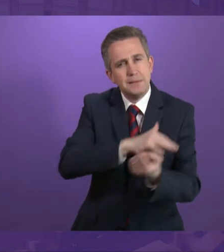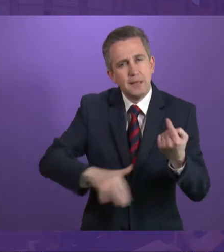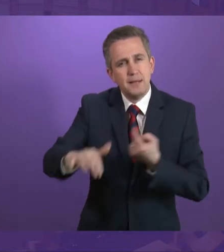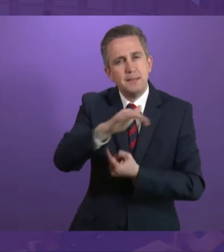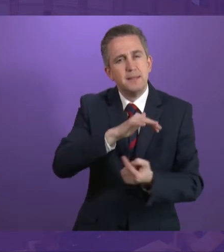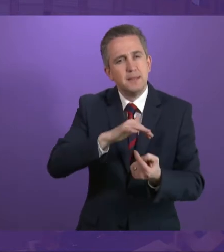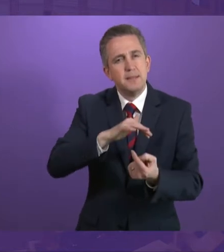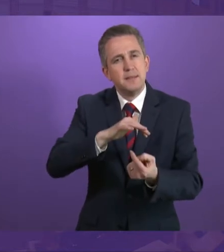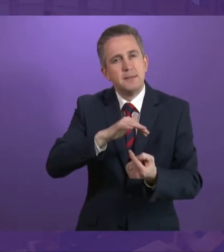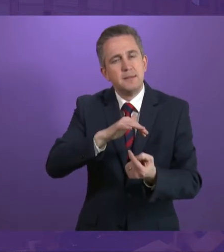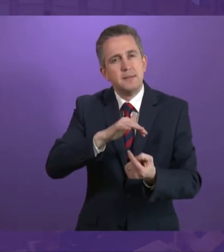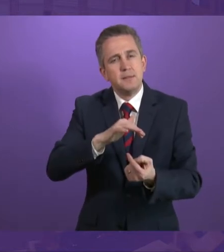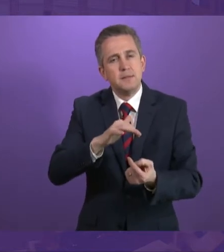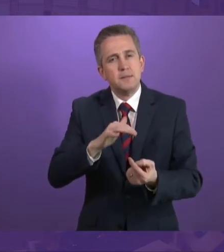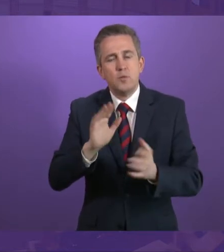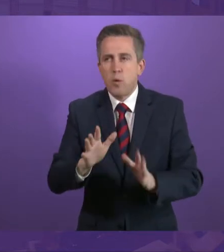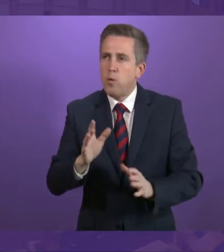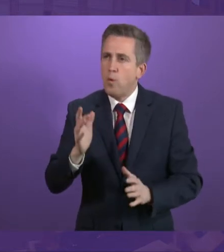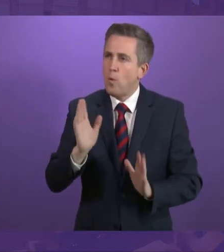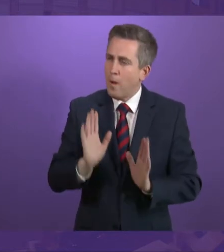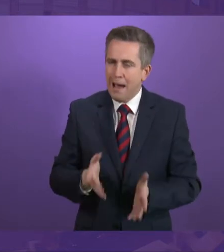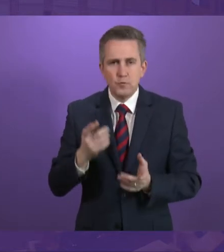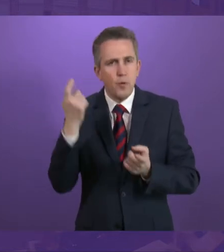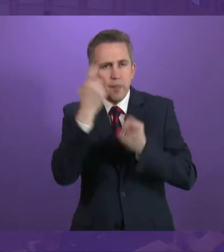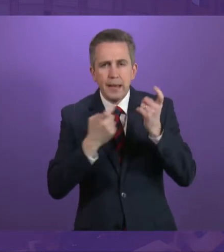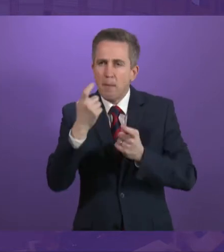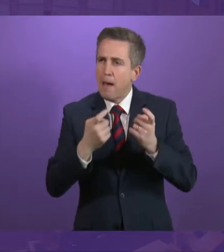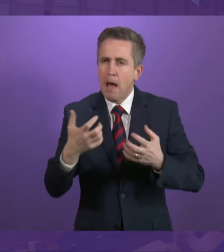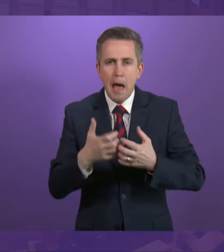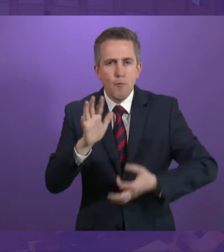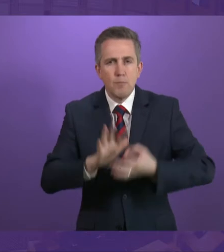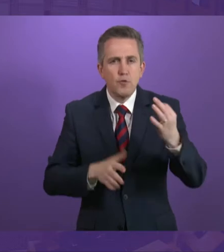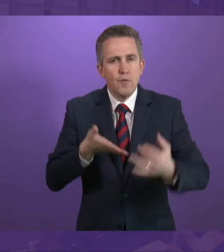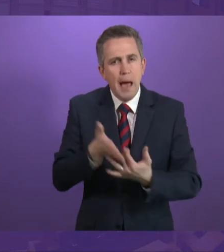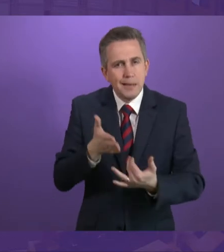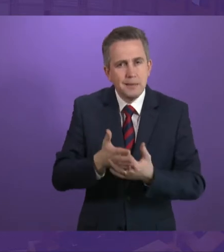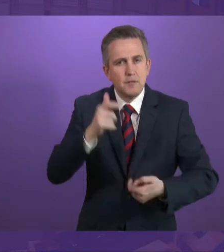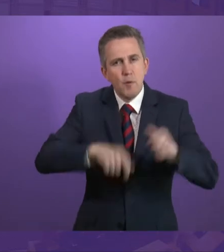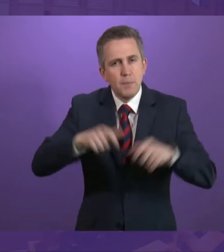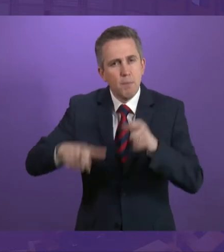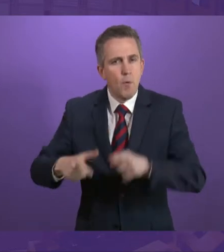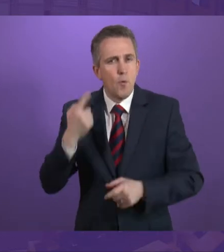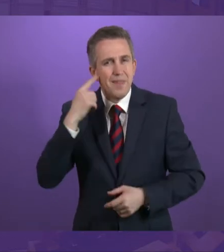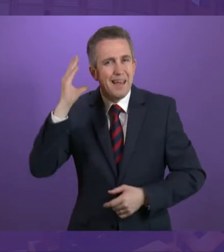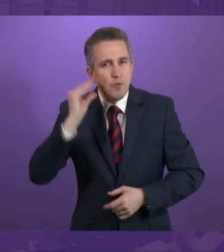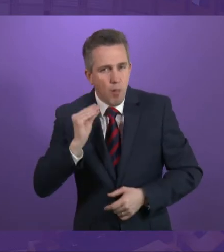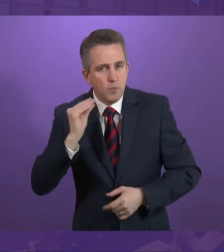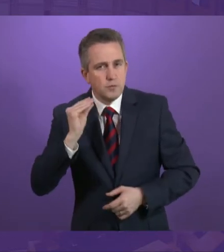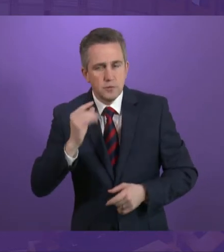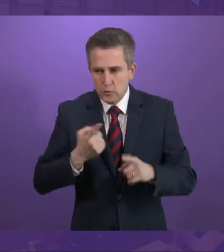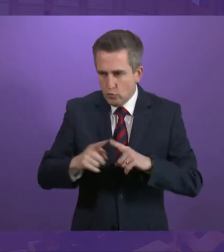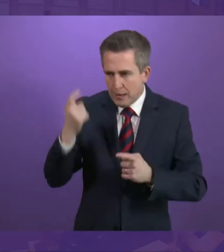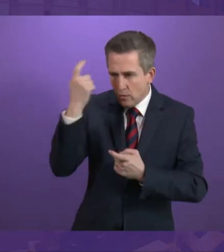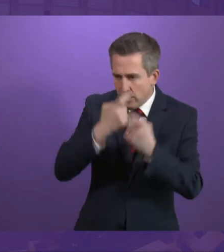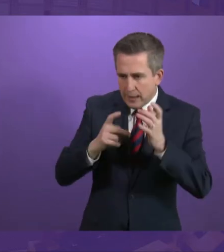important that we do consider how hearing access is prioritised to ensure greater public involvement and participation